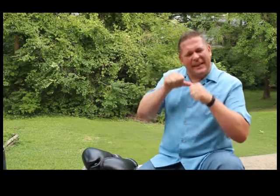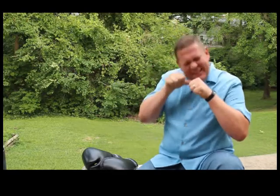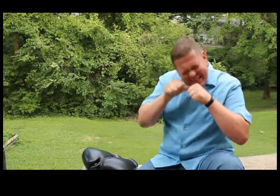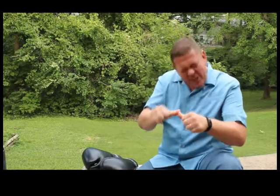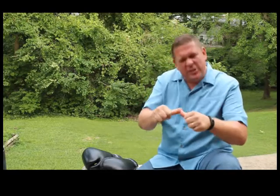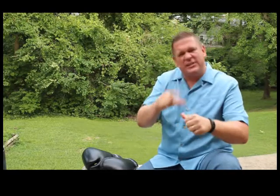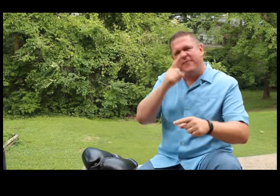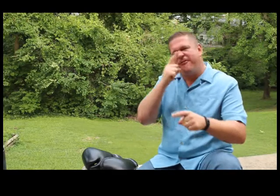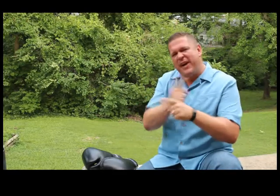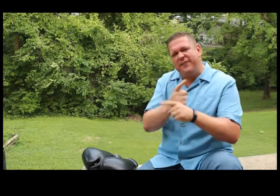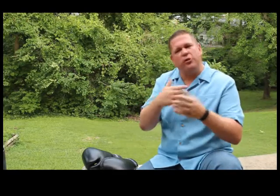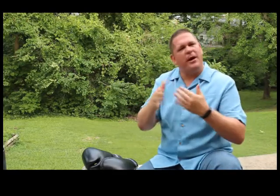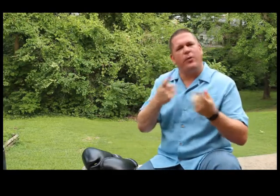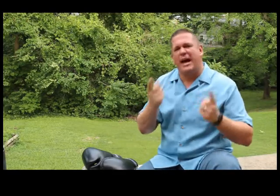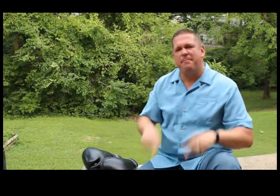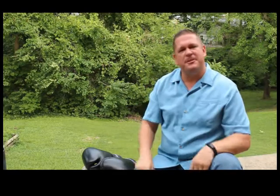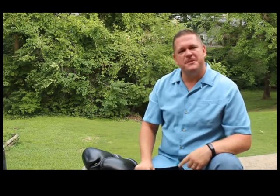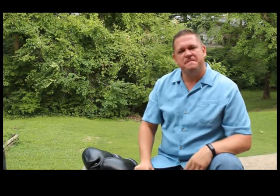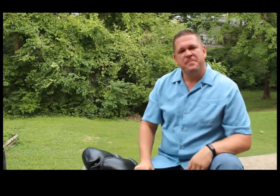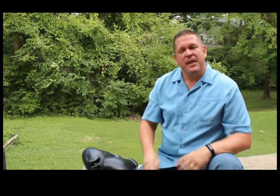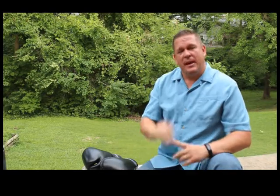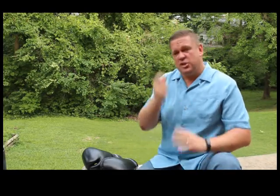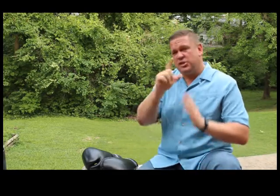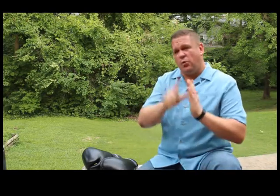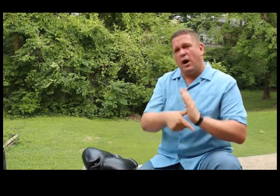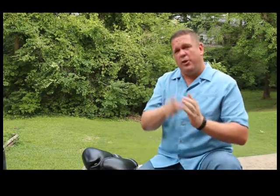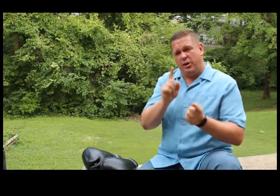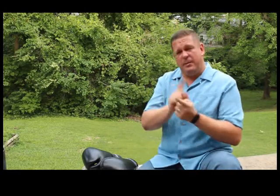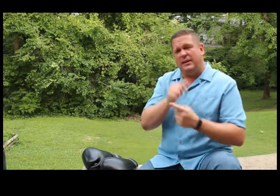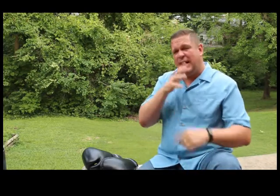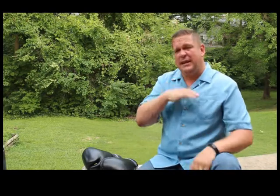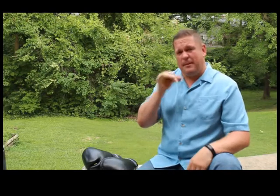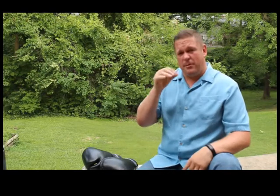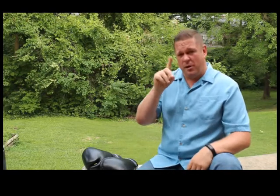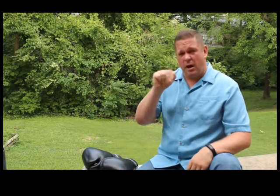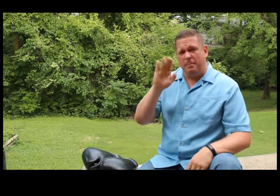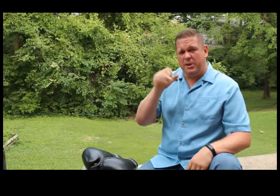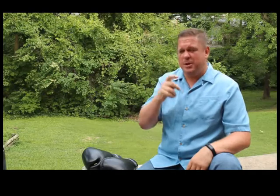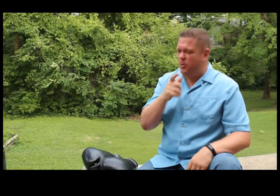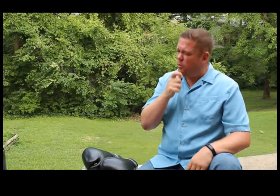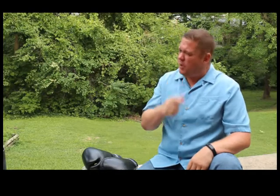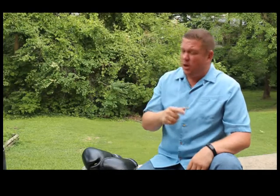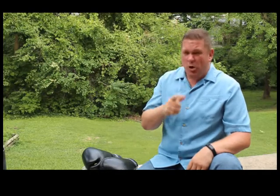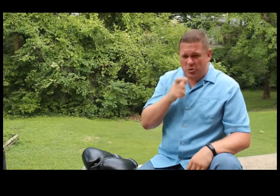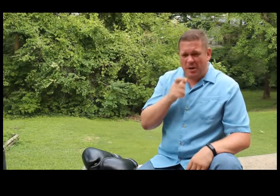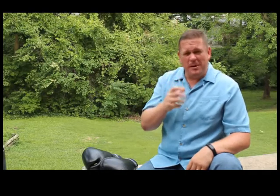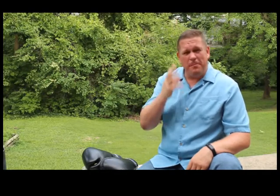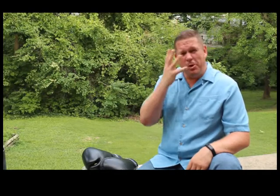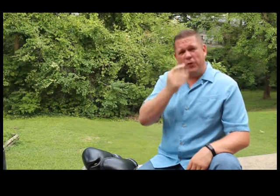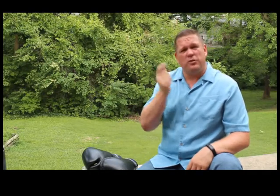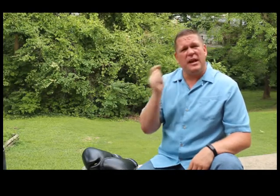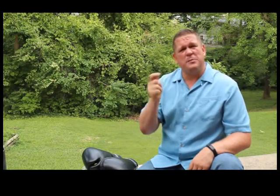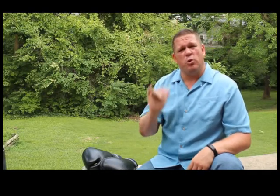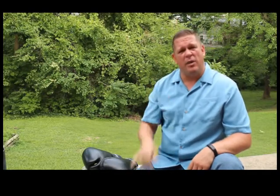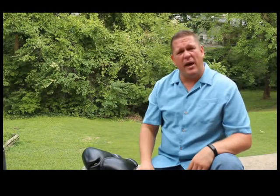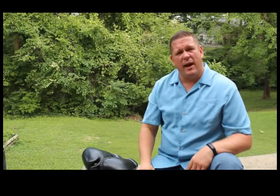continue to stay faithful no matter what happens. In just a little while, you're going to meet a lady named Donna Bishop who's going to be a beautiful testimony to that.